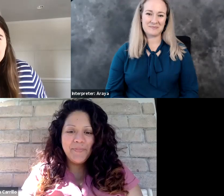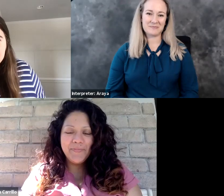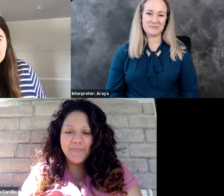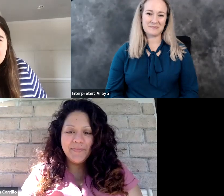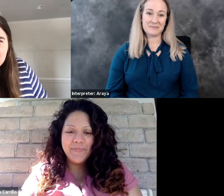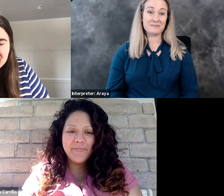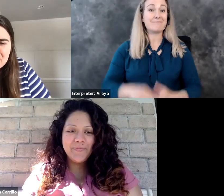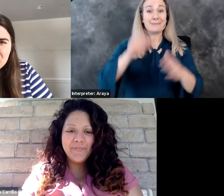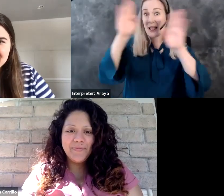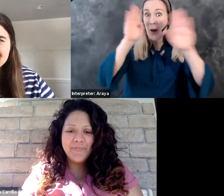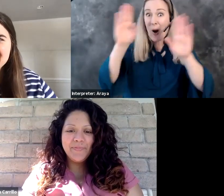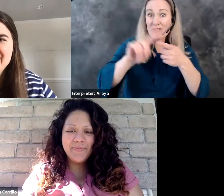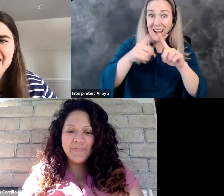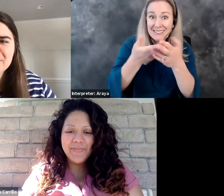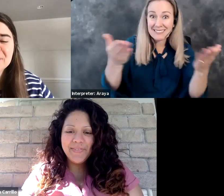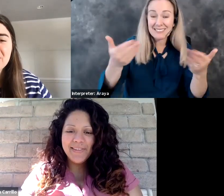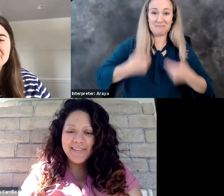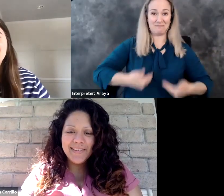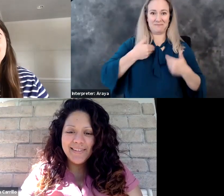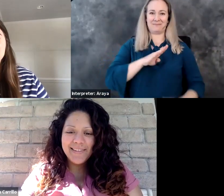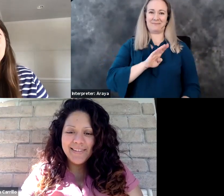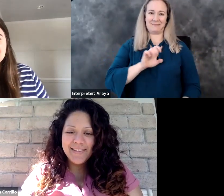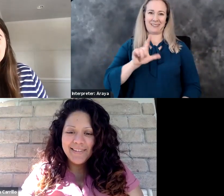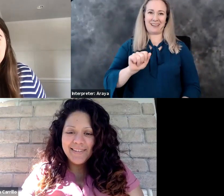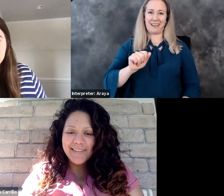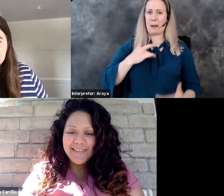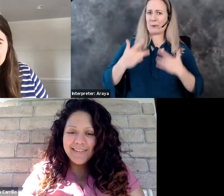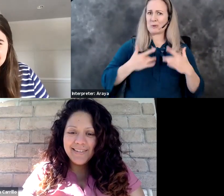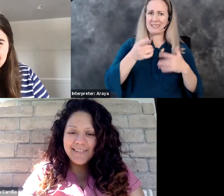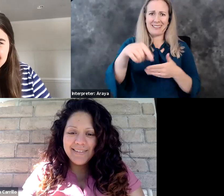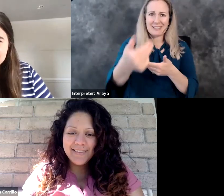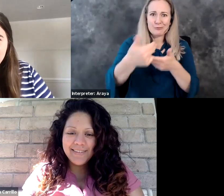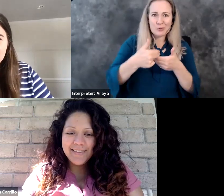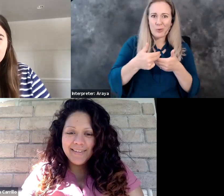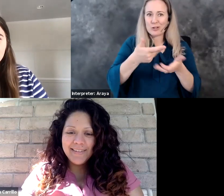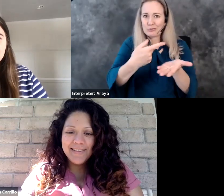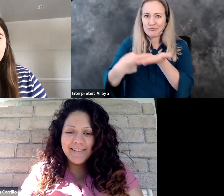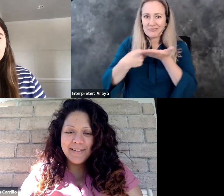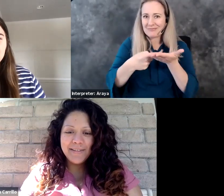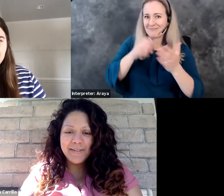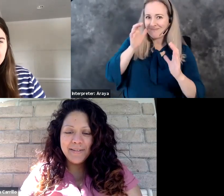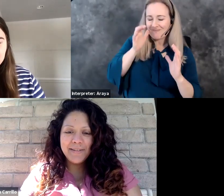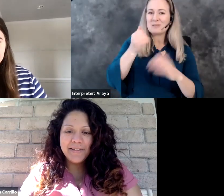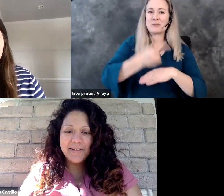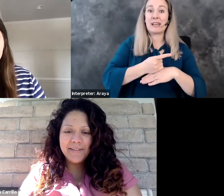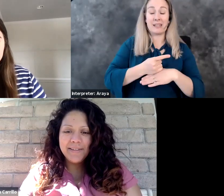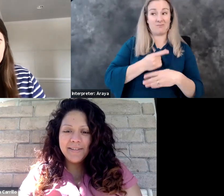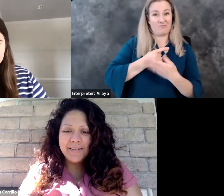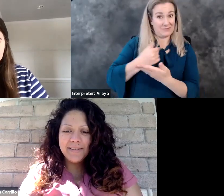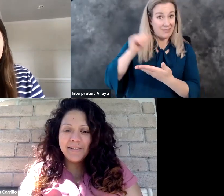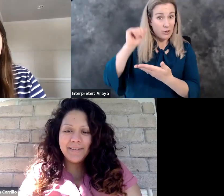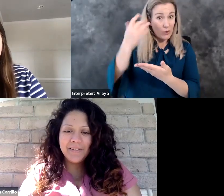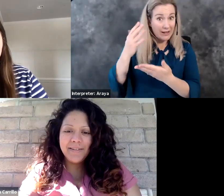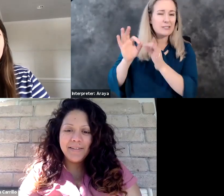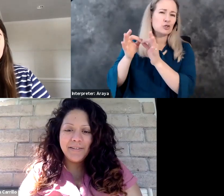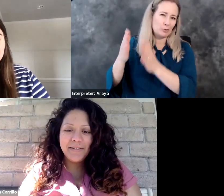Hello, friends. My name is Bella, and I am so excited that you're tuning into our conversation today. On our call, we have Aurea, who will be interpreting for